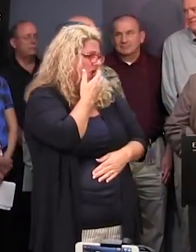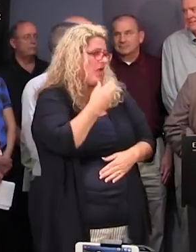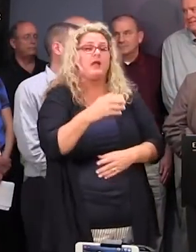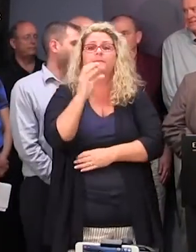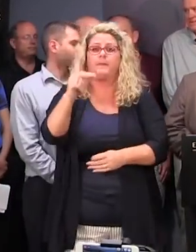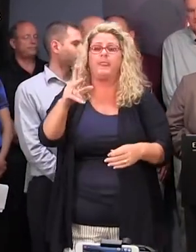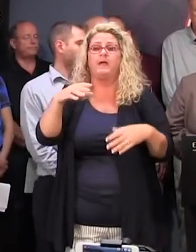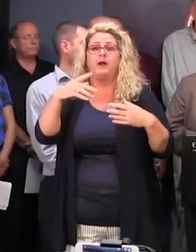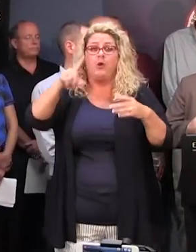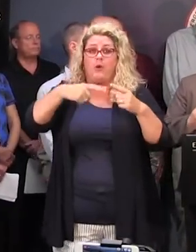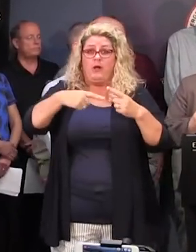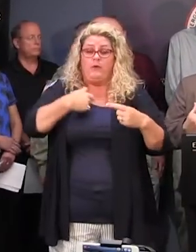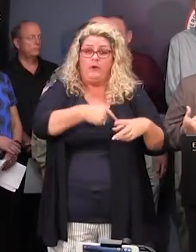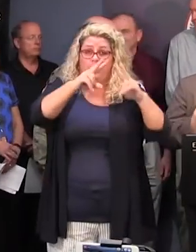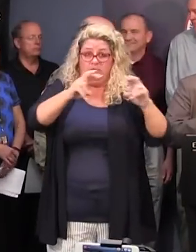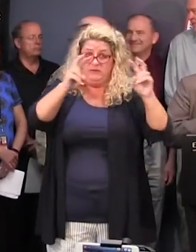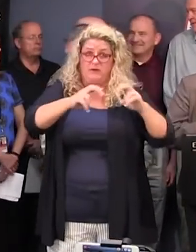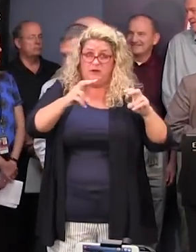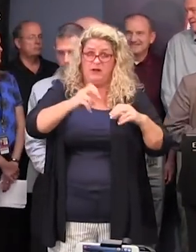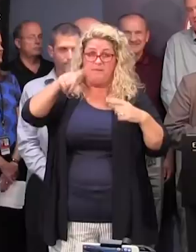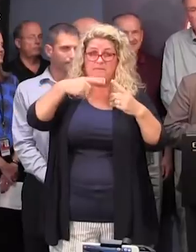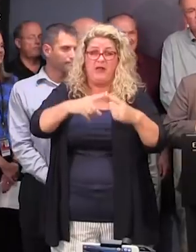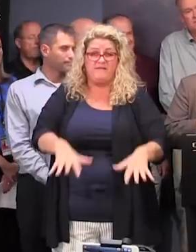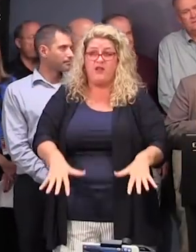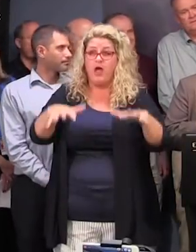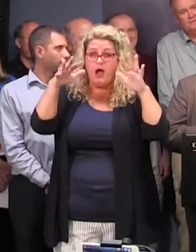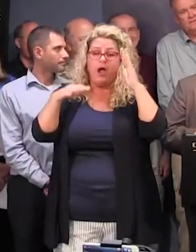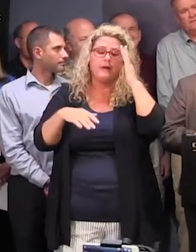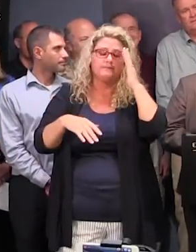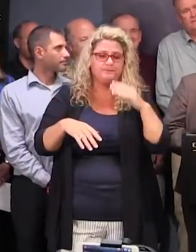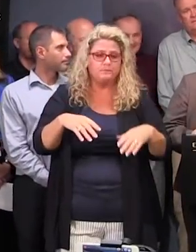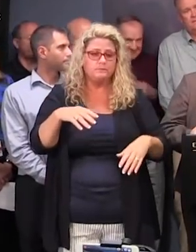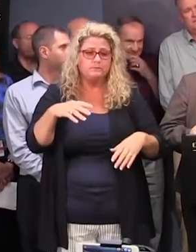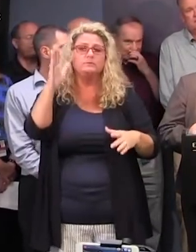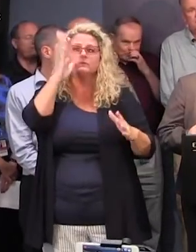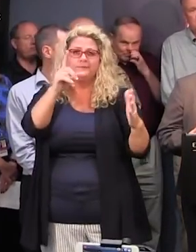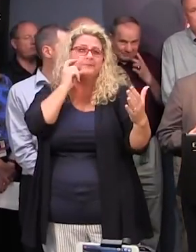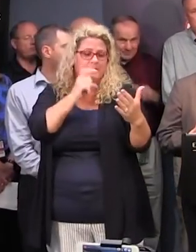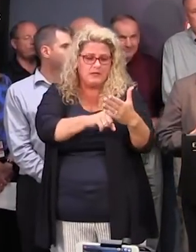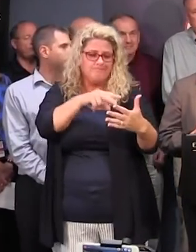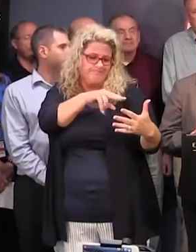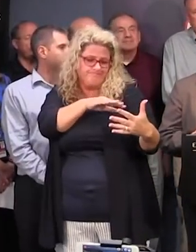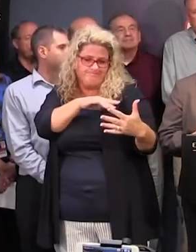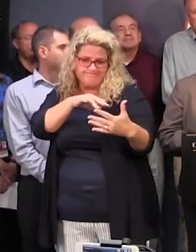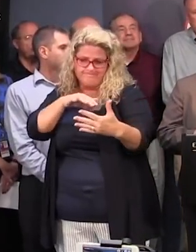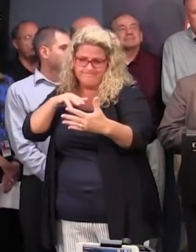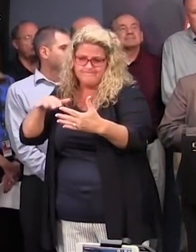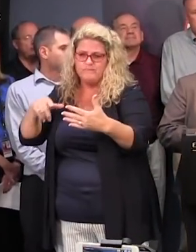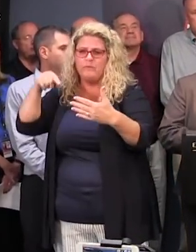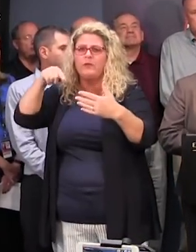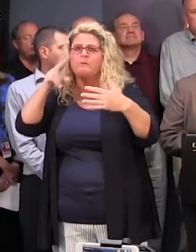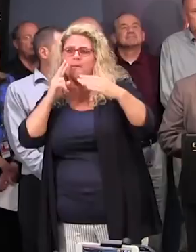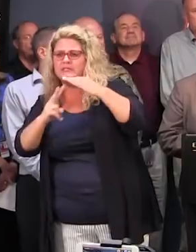As part of the analysis that we're doing currently with the floodway studies, we will try to identify potential trouble spots for the future,